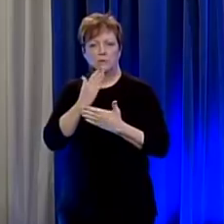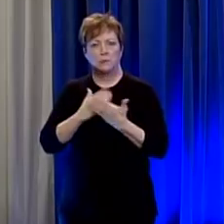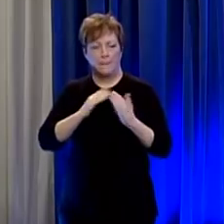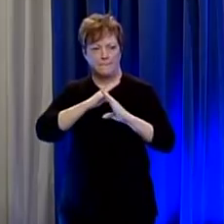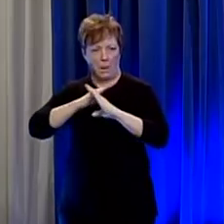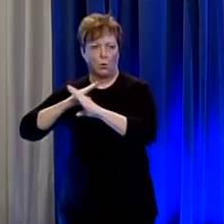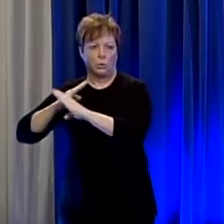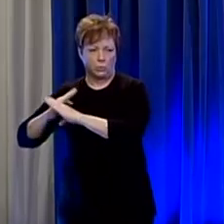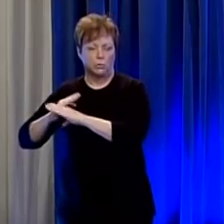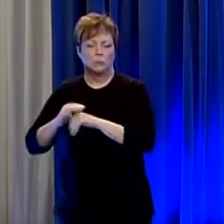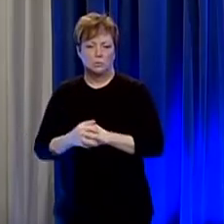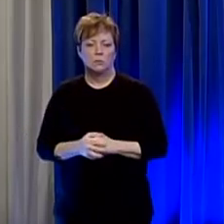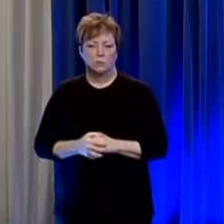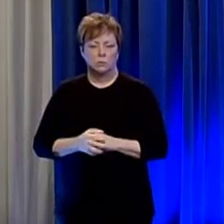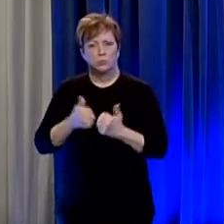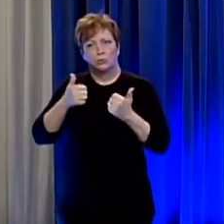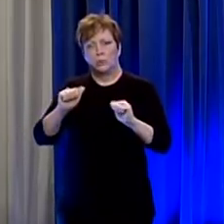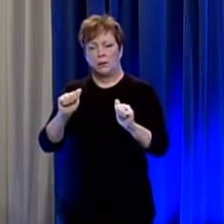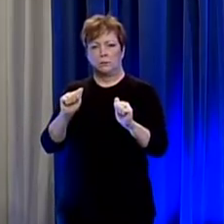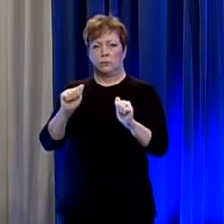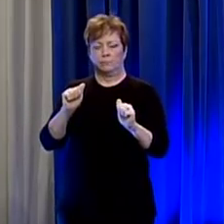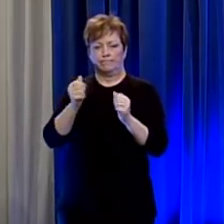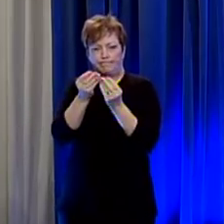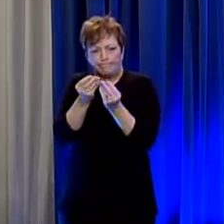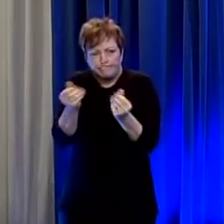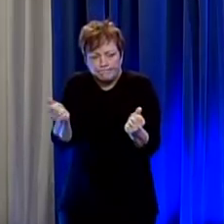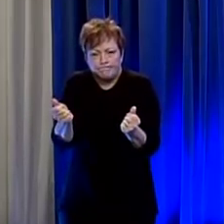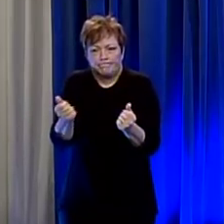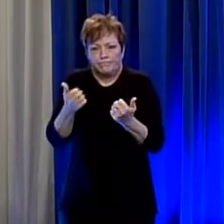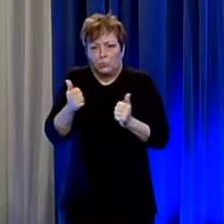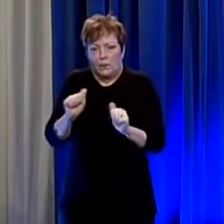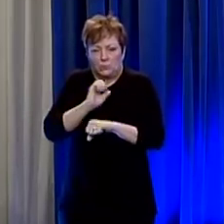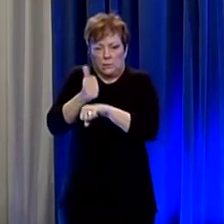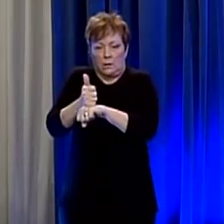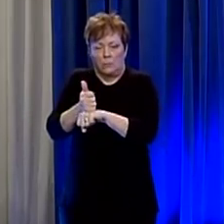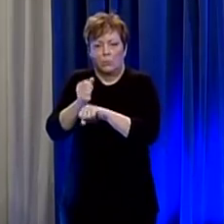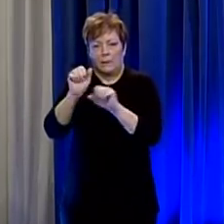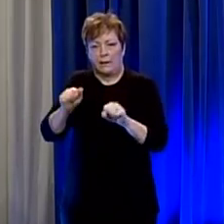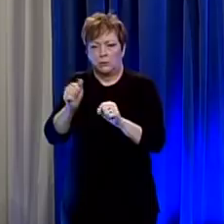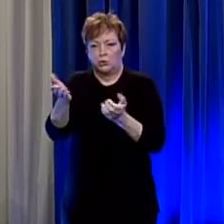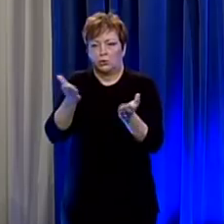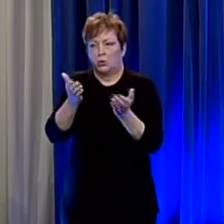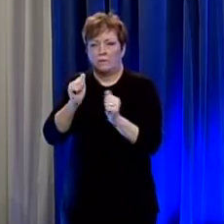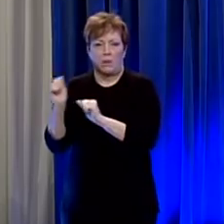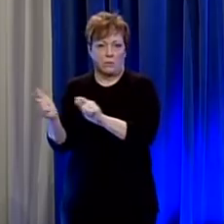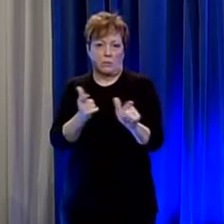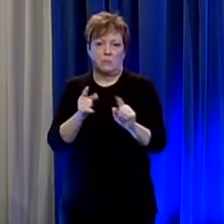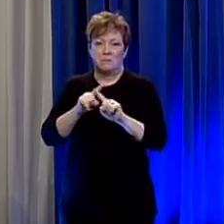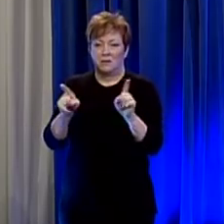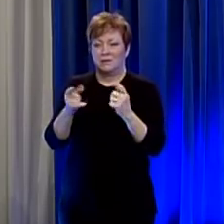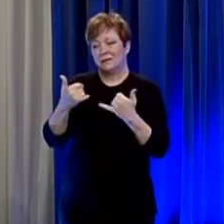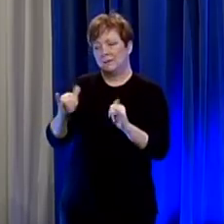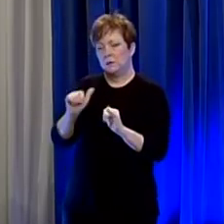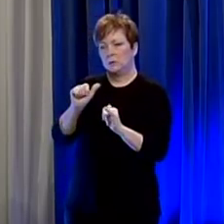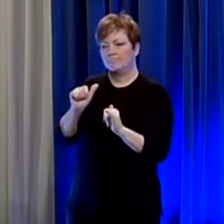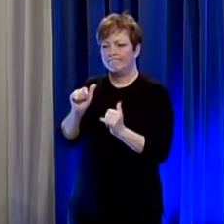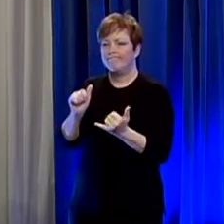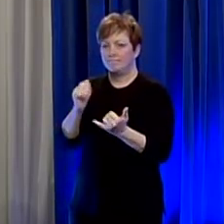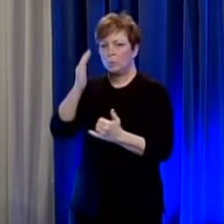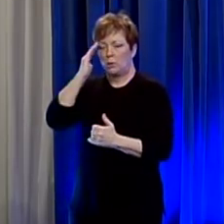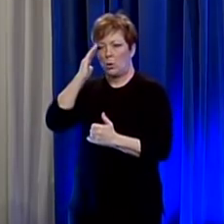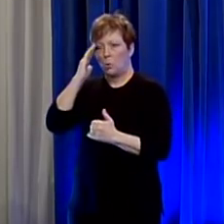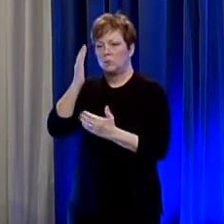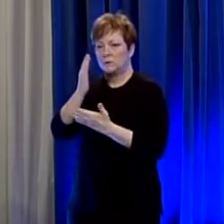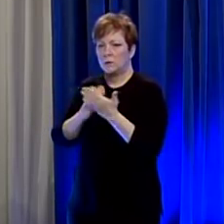to to to work around them and arrange our screening sites so that we can serve everyone but but there's still a shortfall that exists there